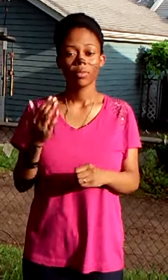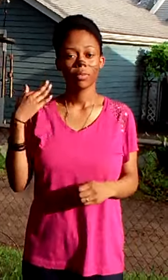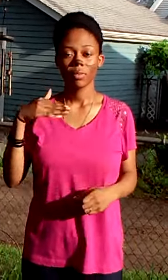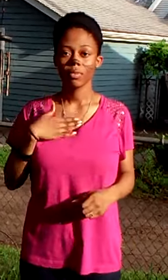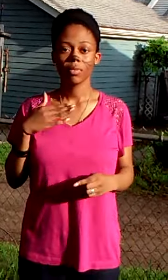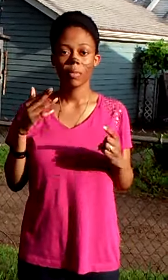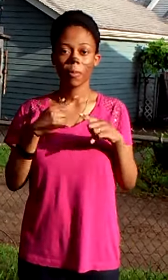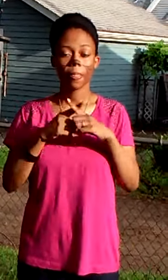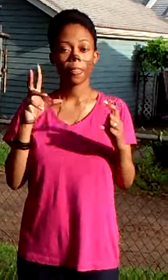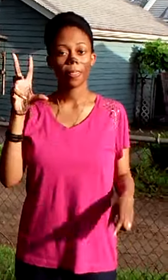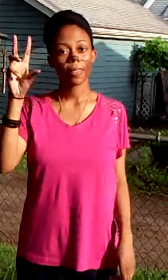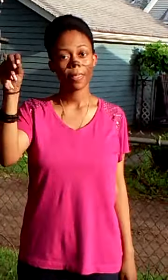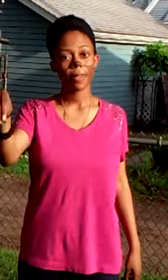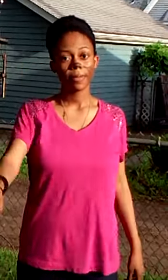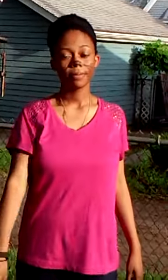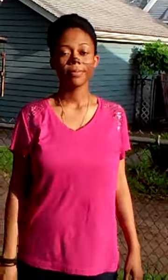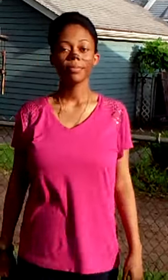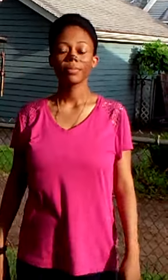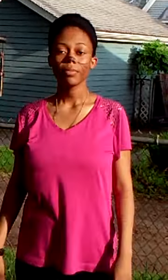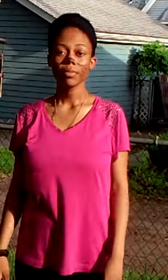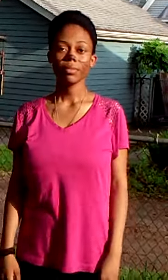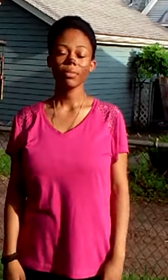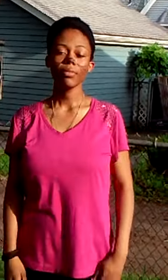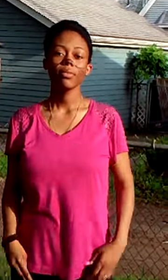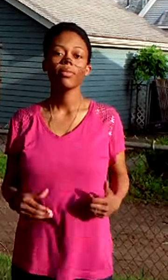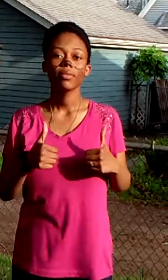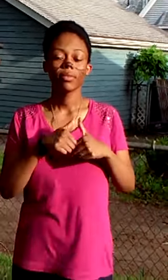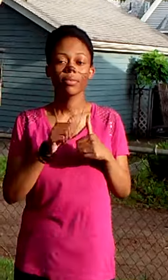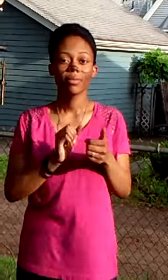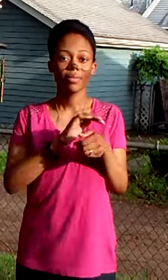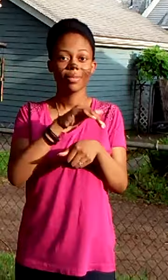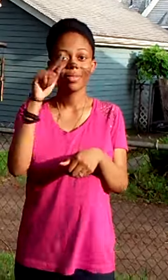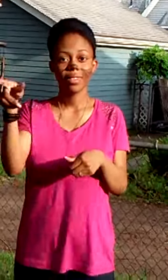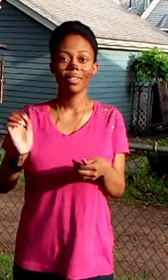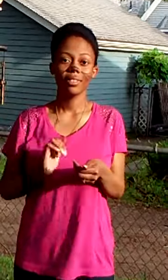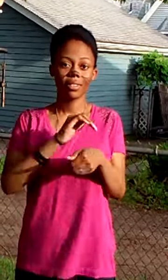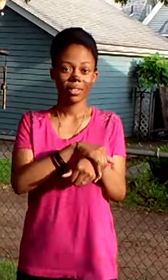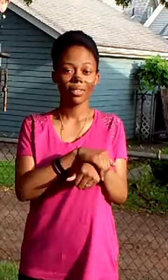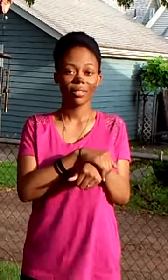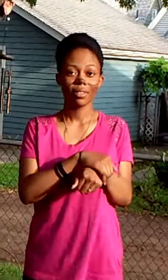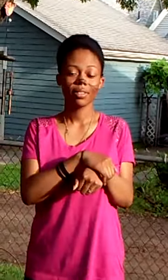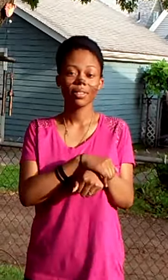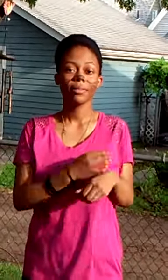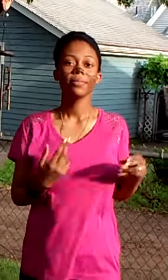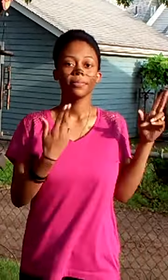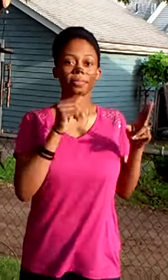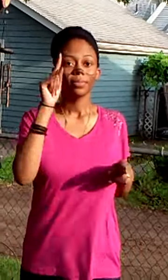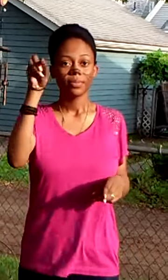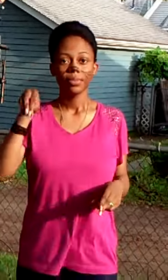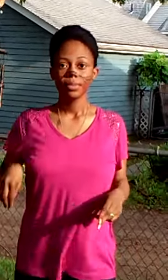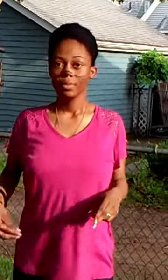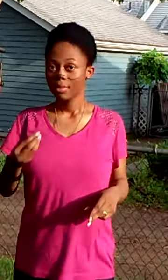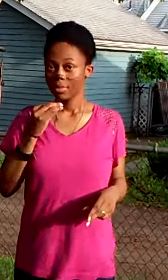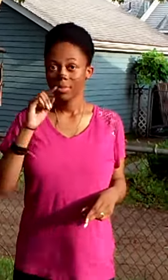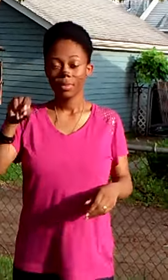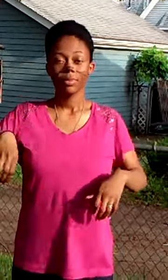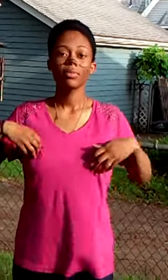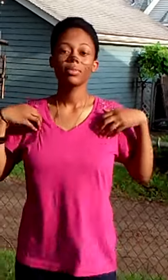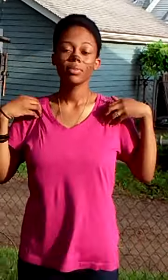was me, but no Oh, baby I'm playing on you tonight, hunt you down, eat you